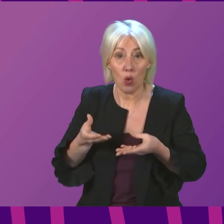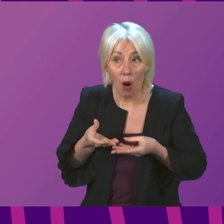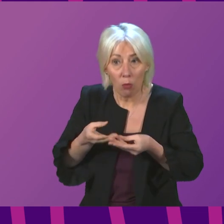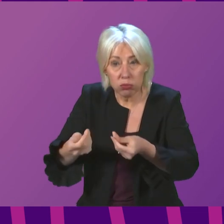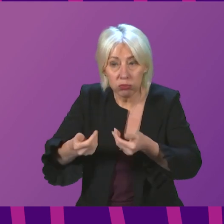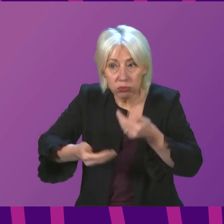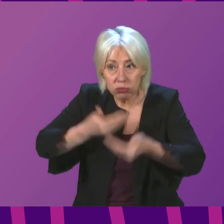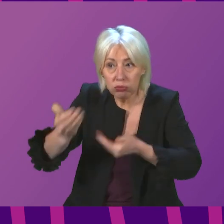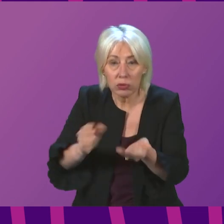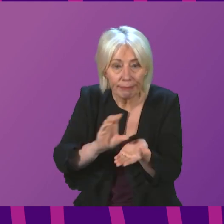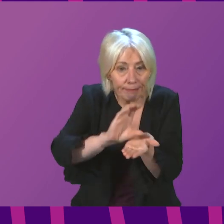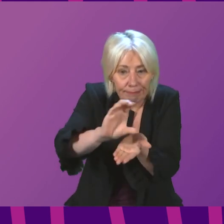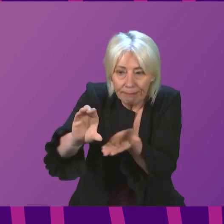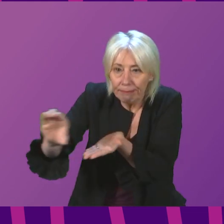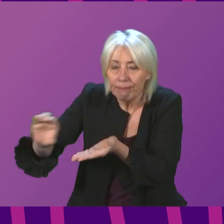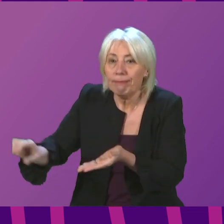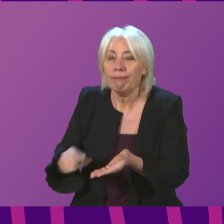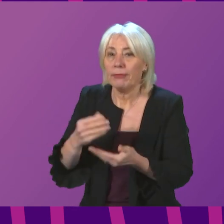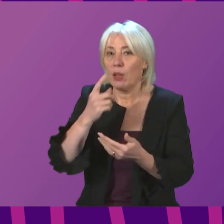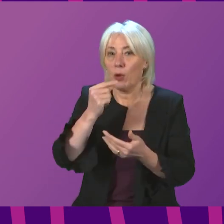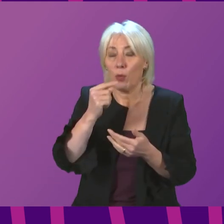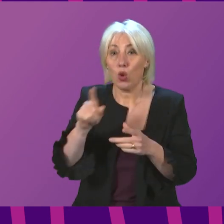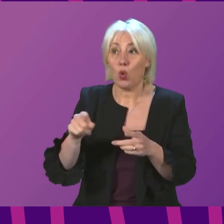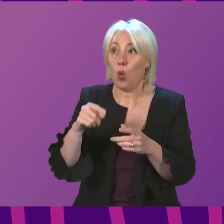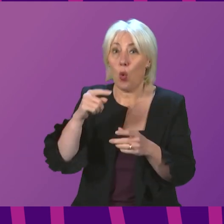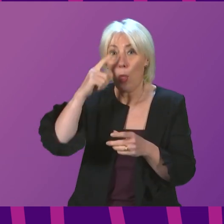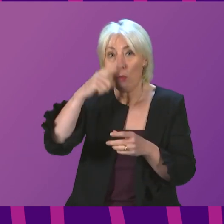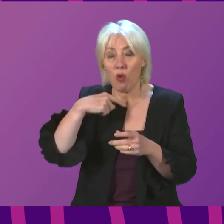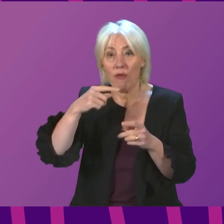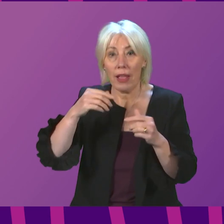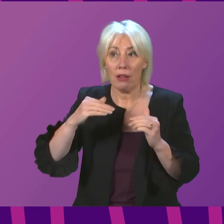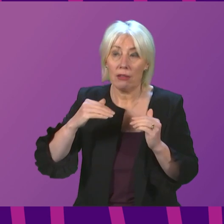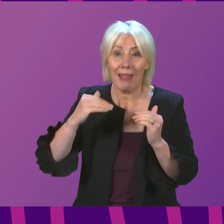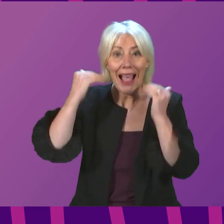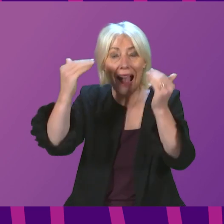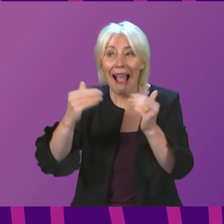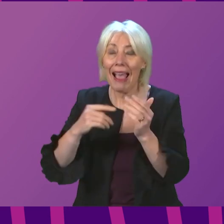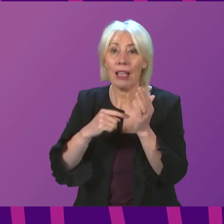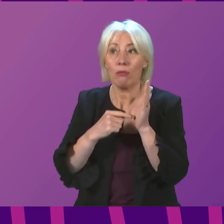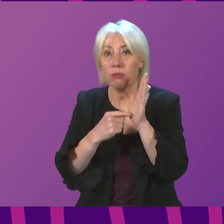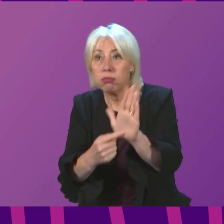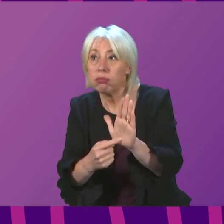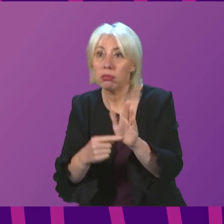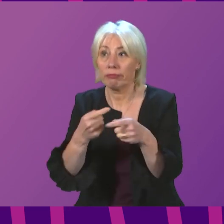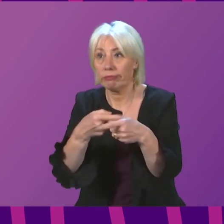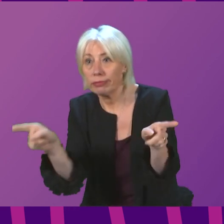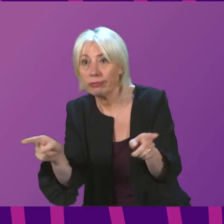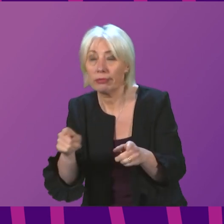to businesses. The phasing and profiling of that we will certainly keep under review over the early part of next year.